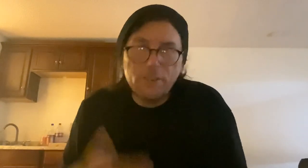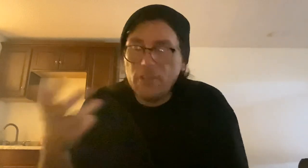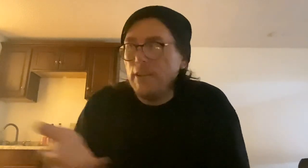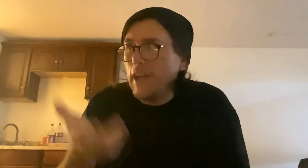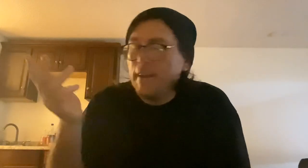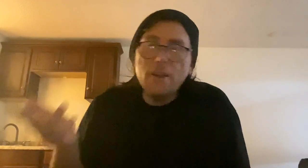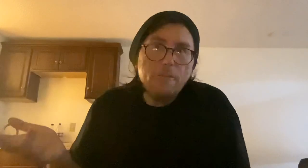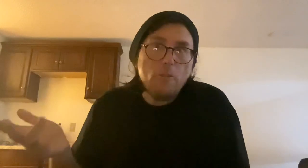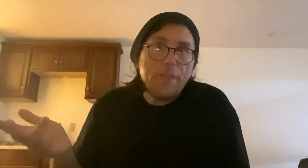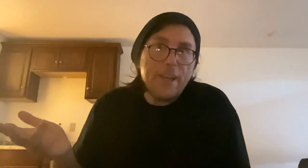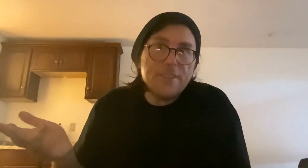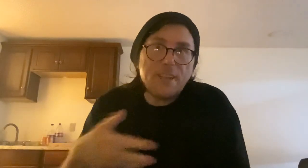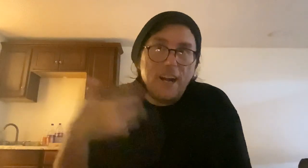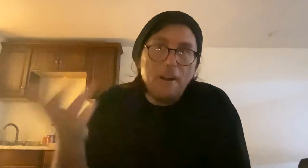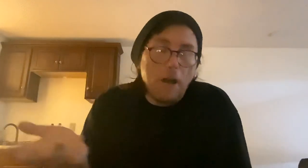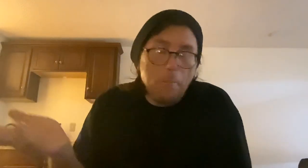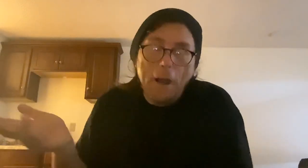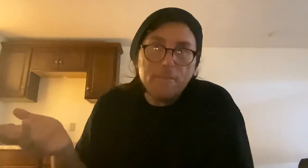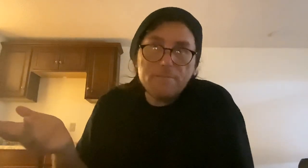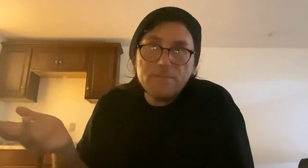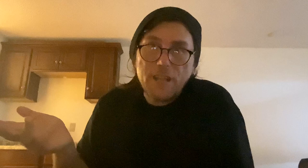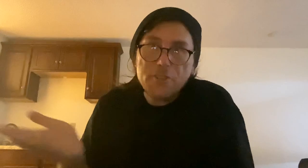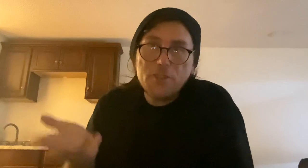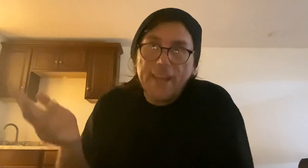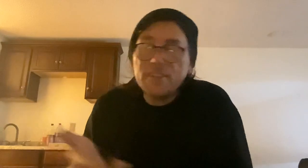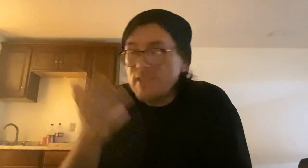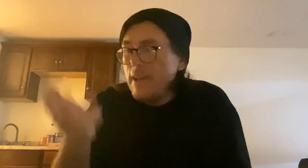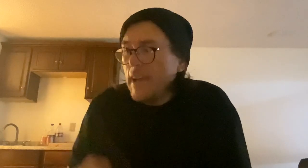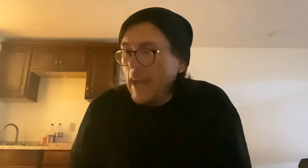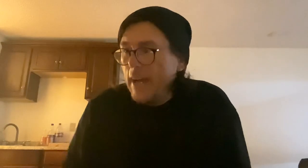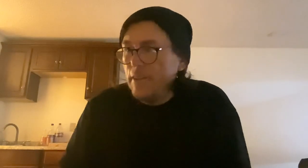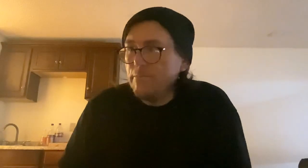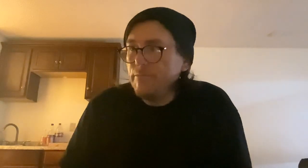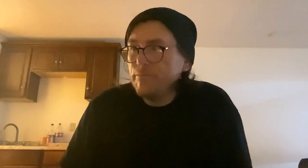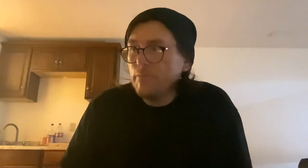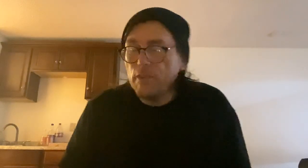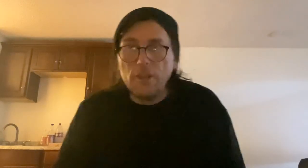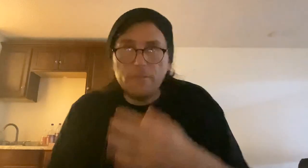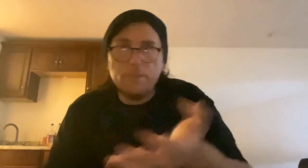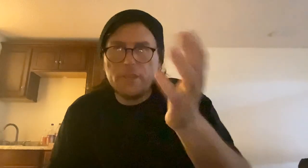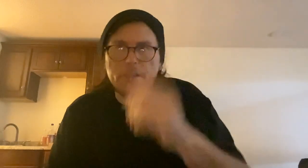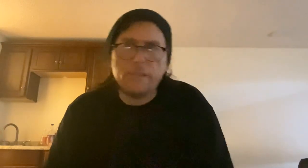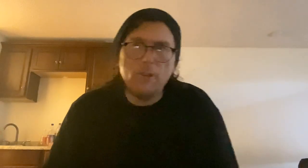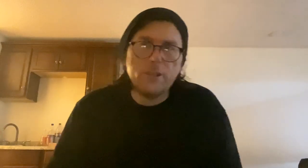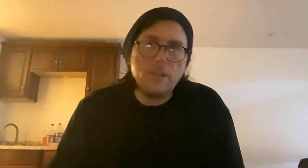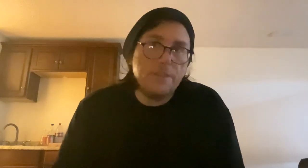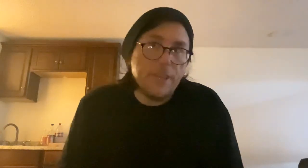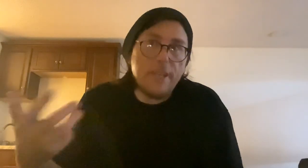look online for this about such things. And, you know, if you can get hooked up, they can